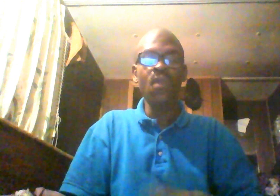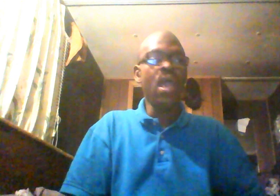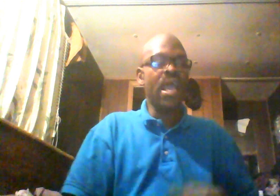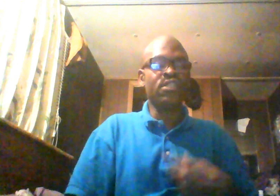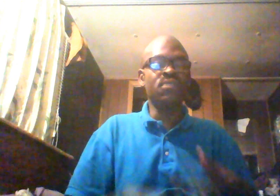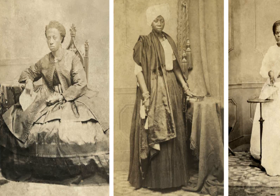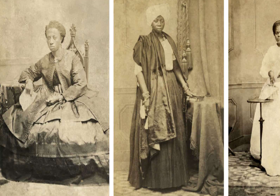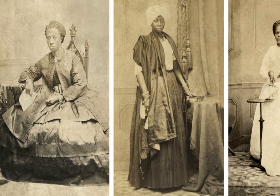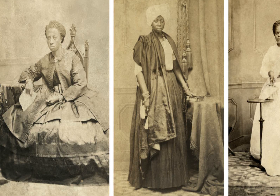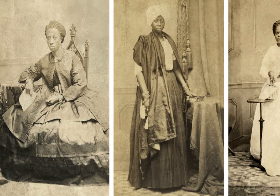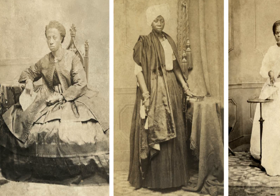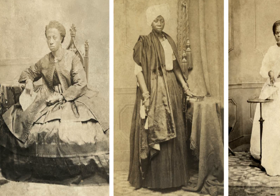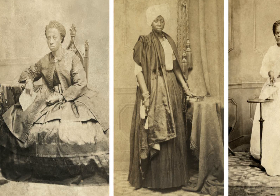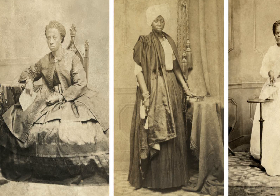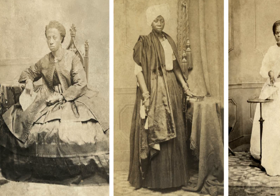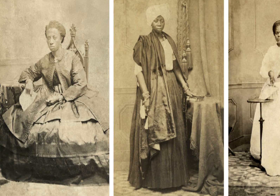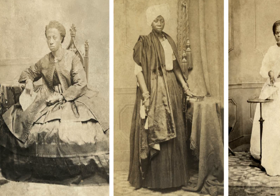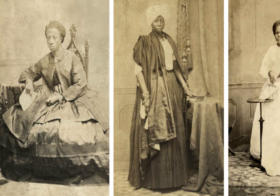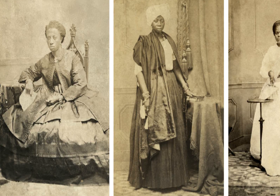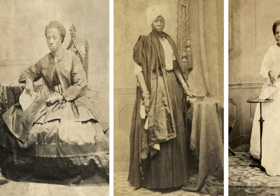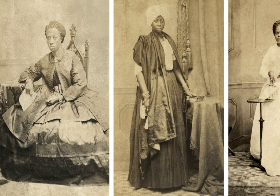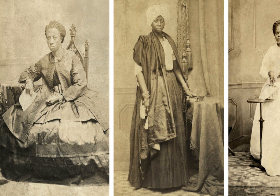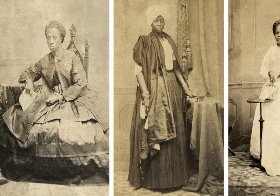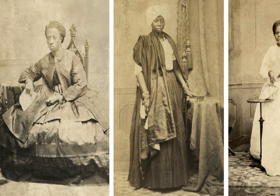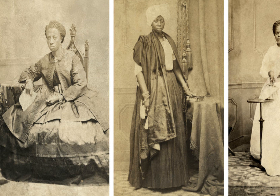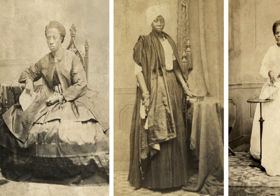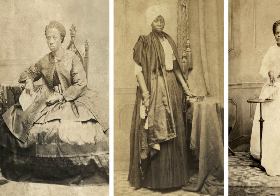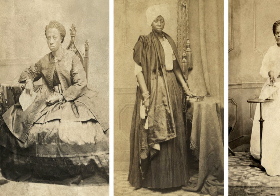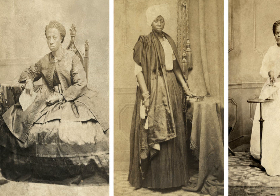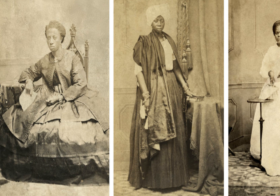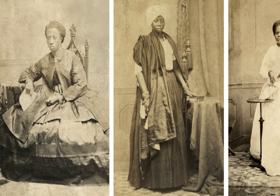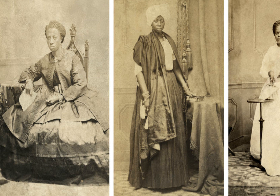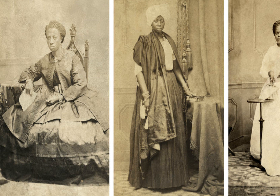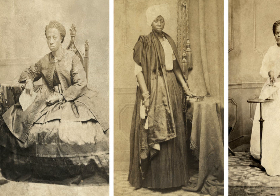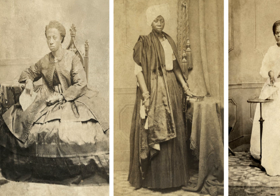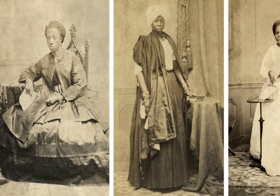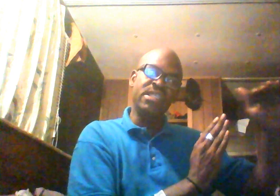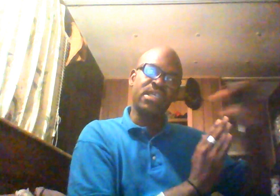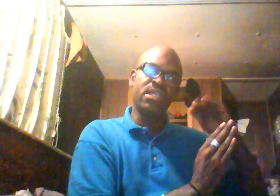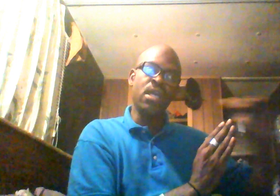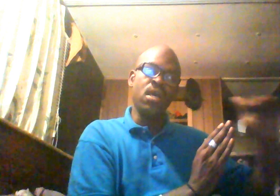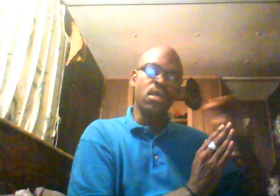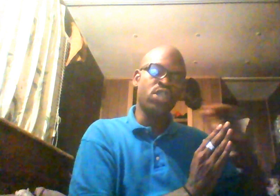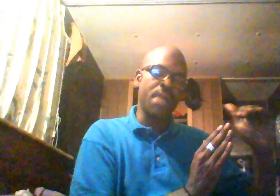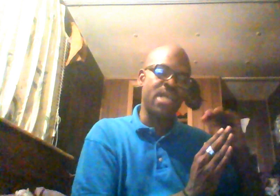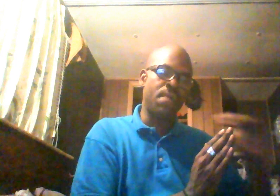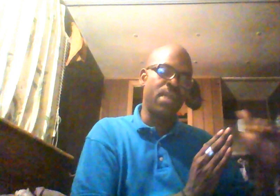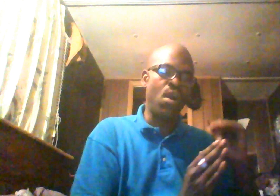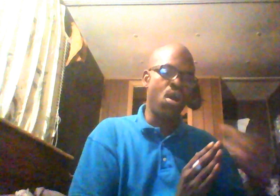And she's more than happy to do this, but the same shit that she don't realize is the same way Hollywood strategically chops down black artists.